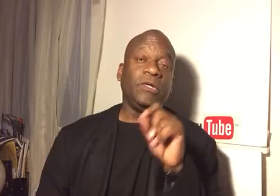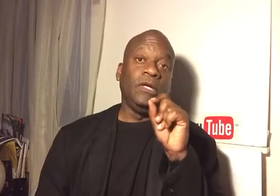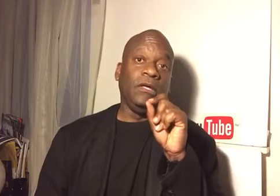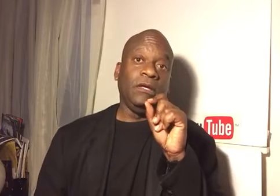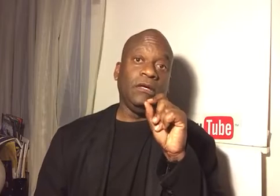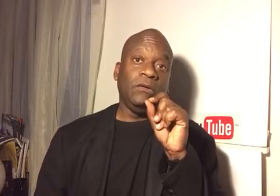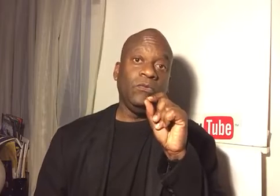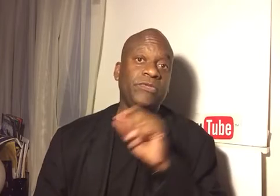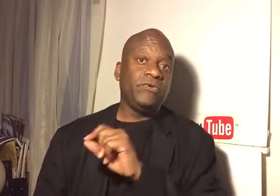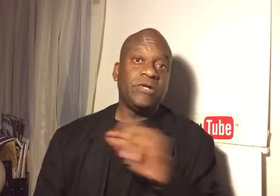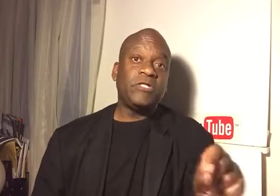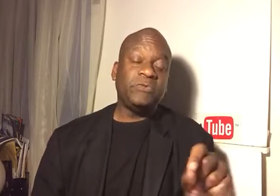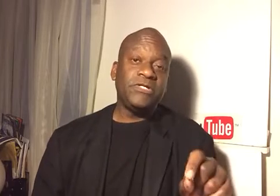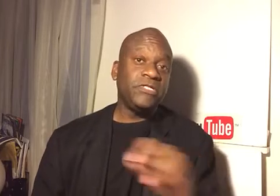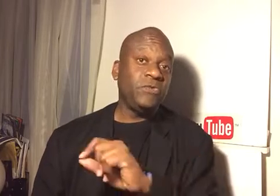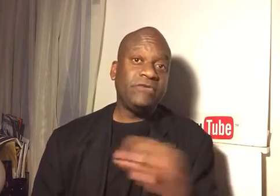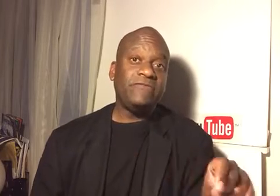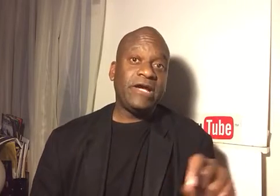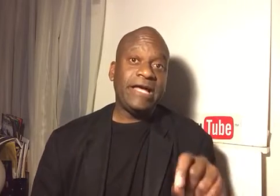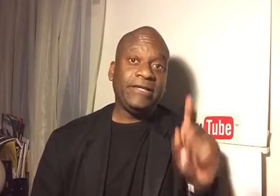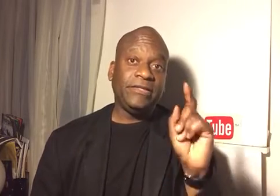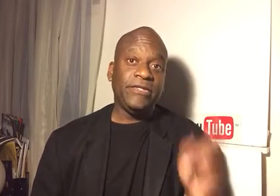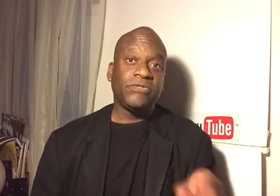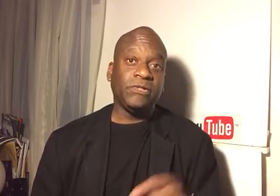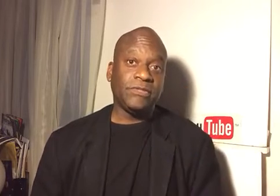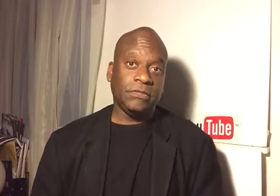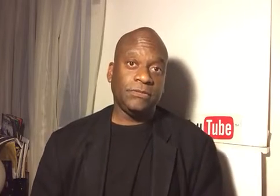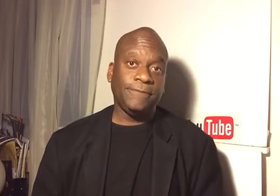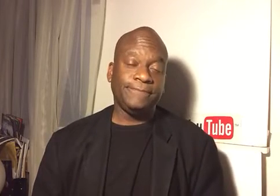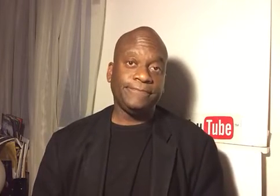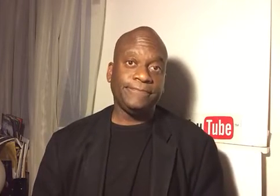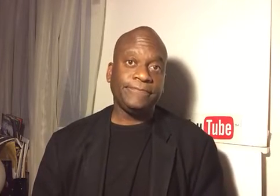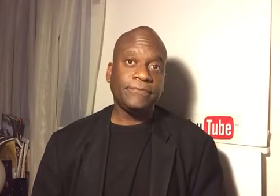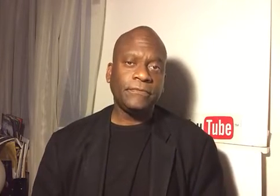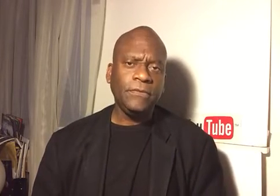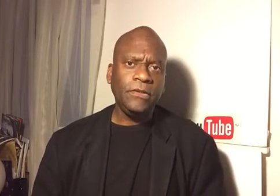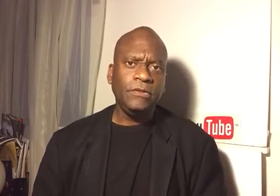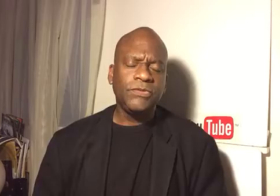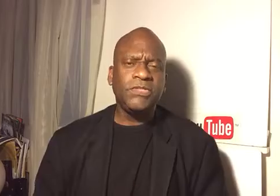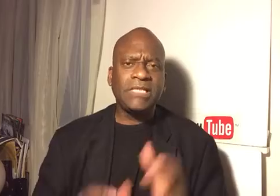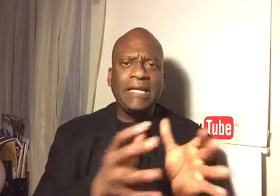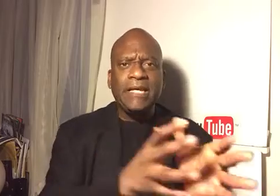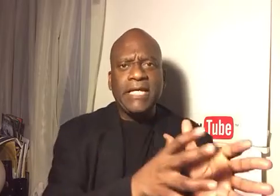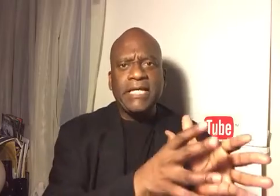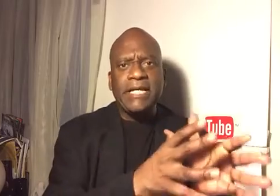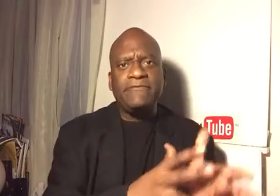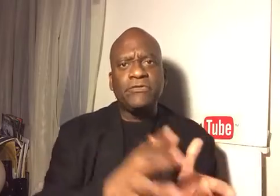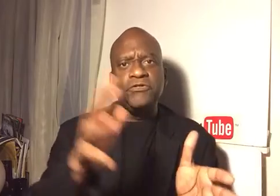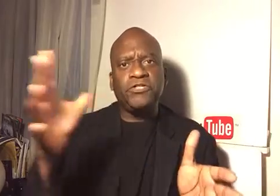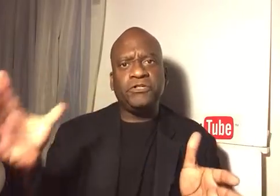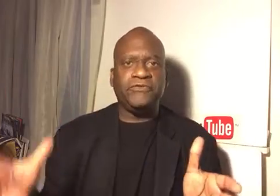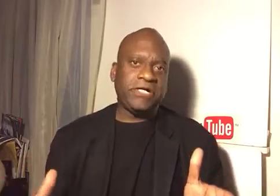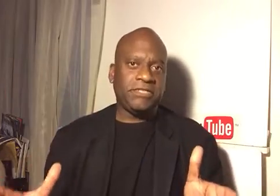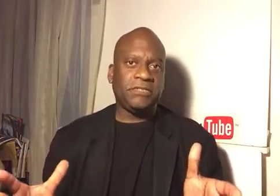one of the greatest presidents we've ever had in the history of this country. So this is an evolution of us.